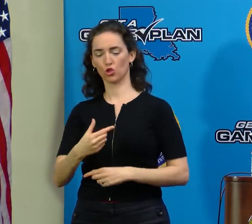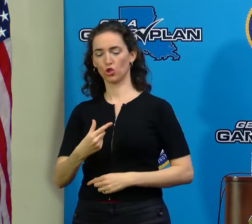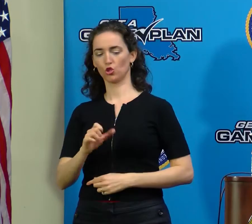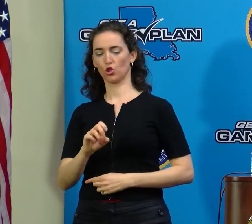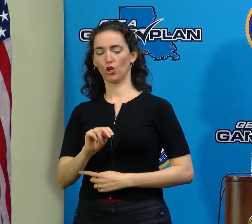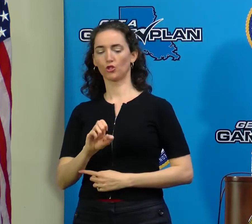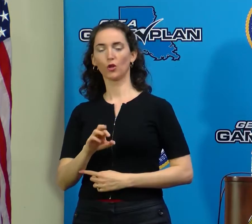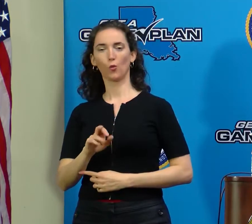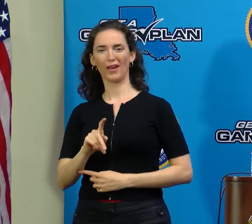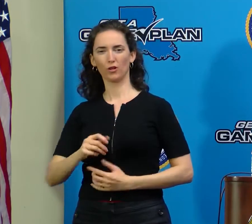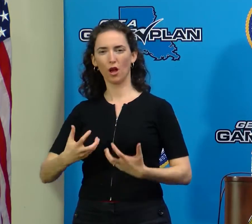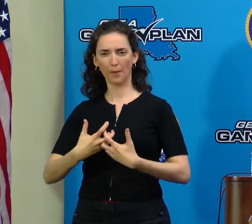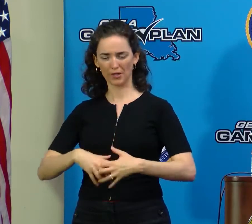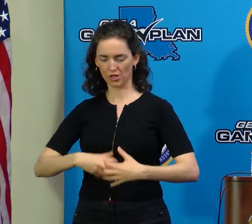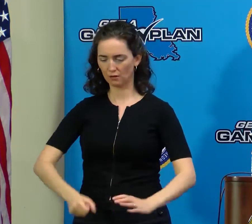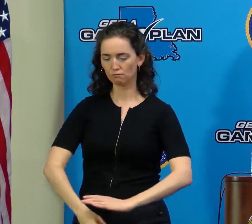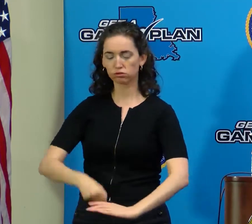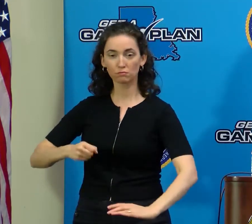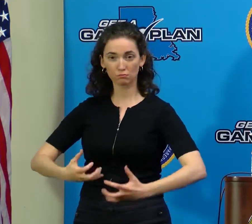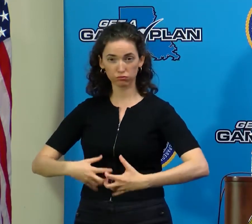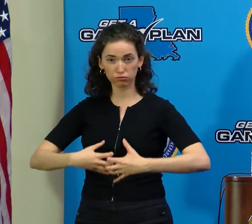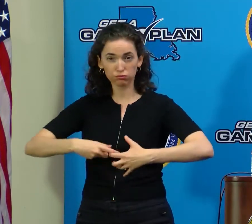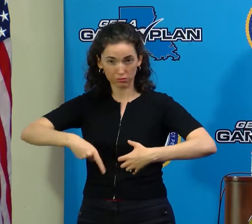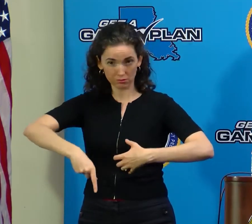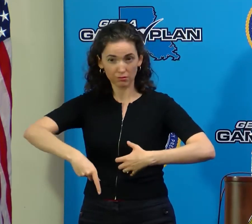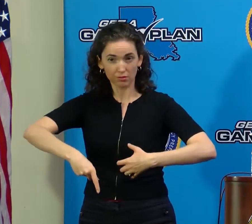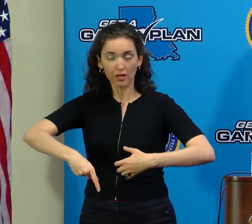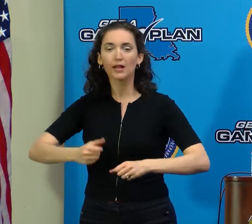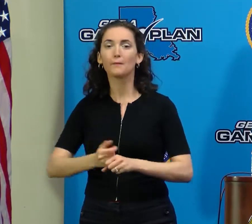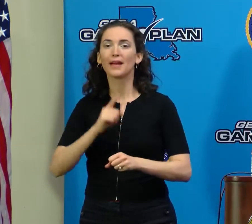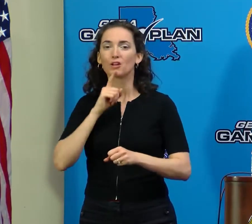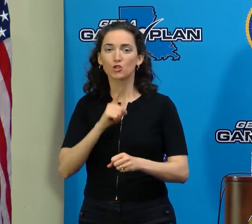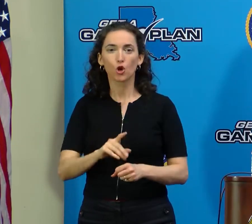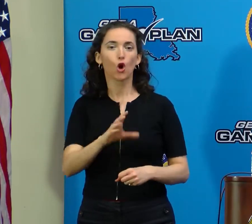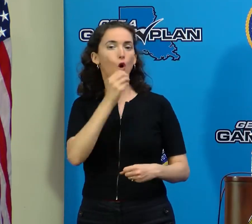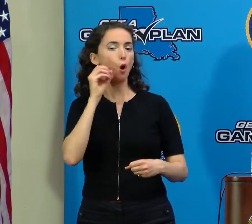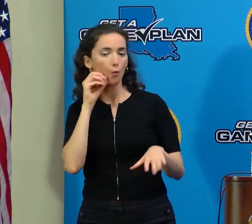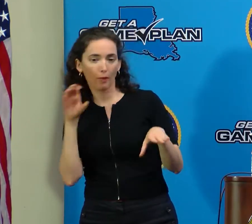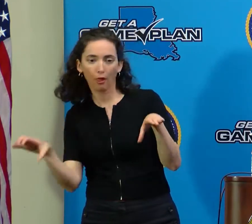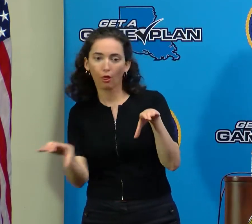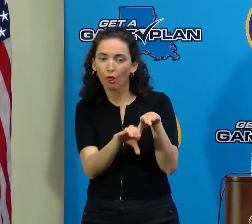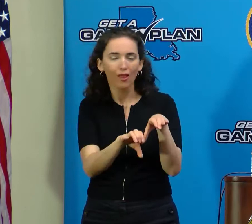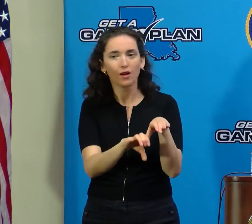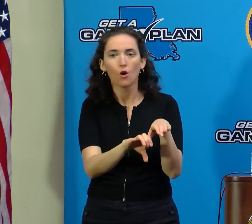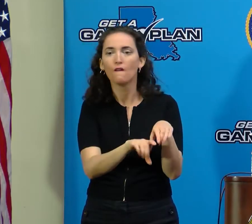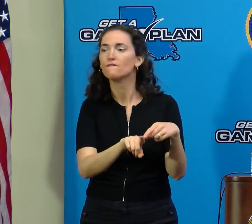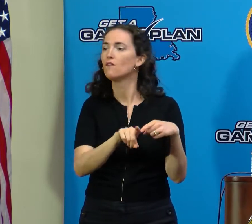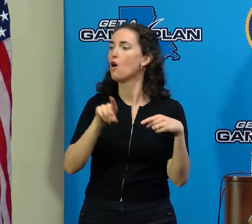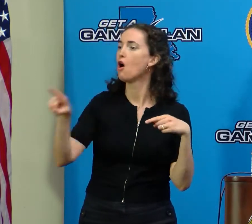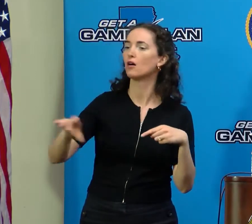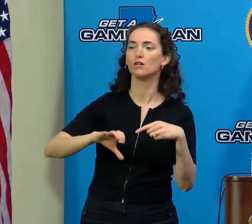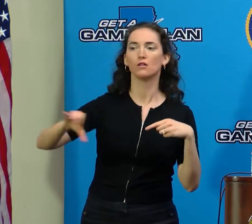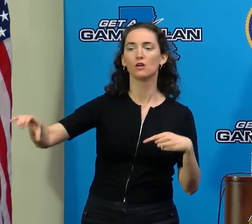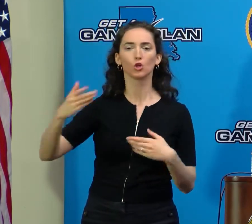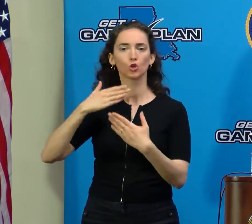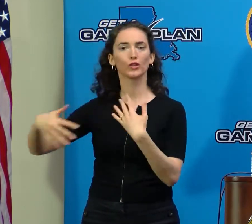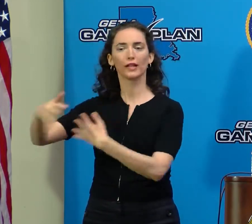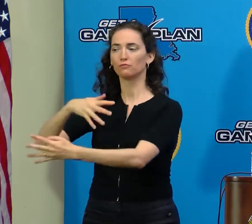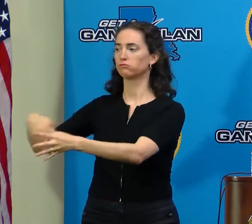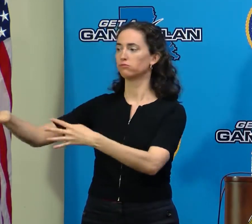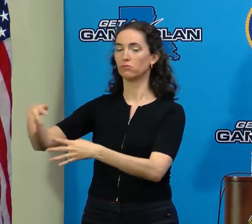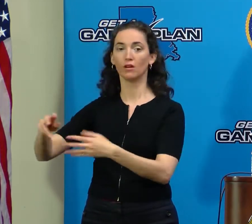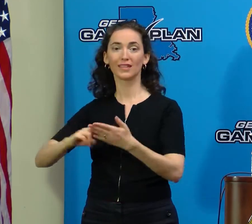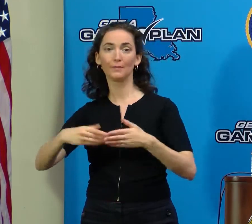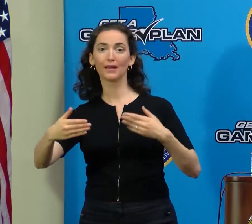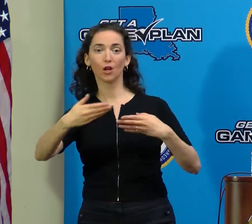make sure you operate those generators outside in a well-ventilated area away from your home, not under windows and doors, not in